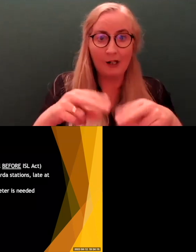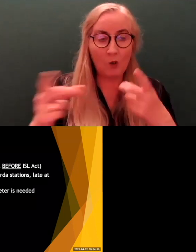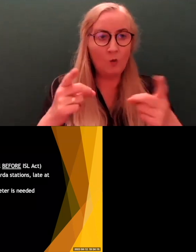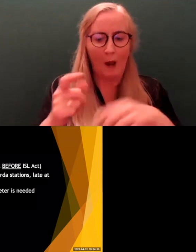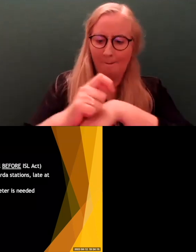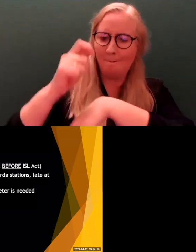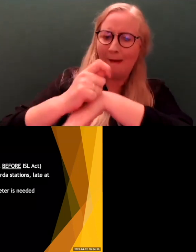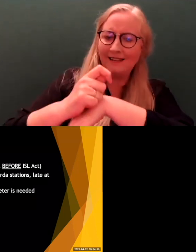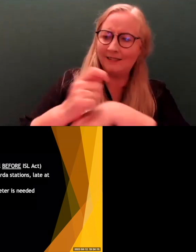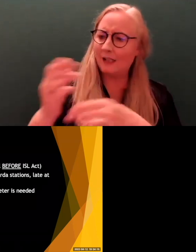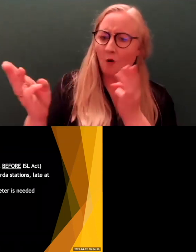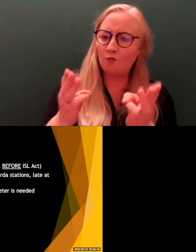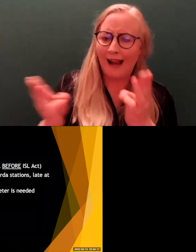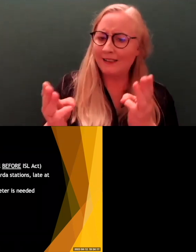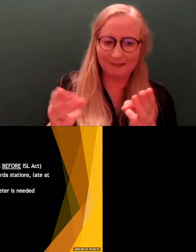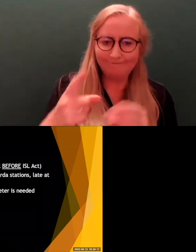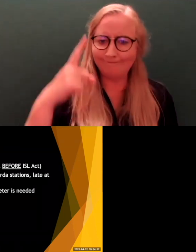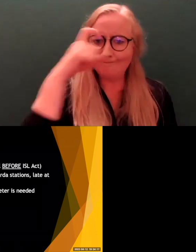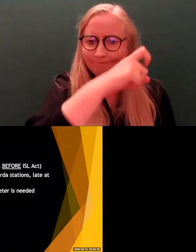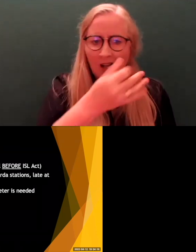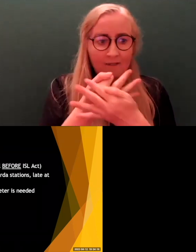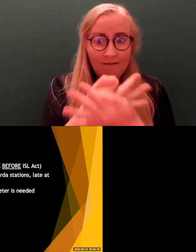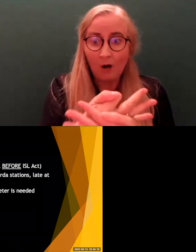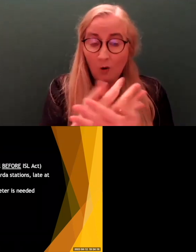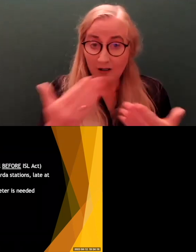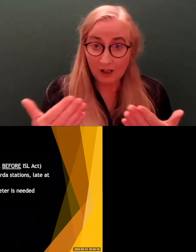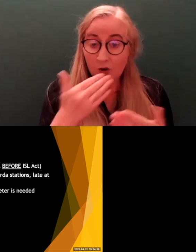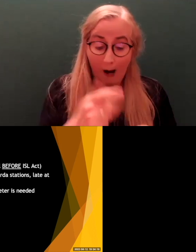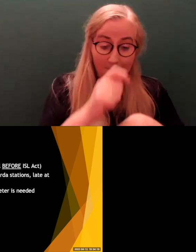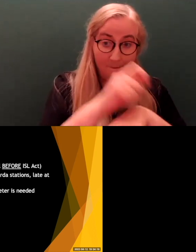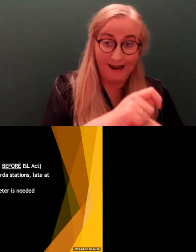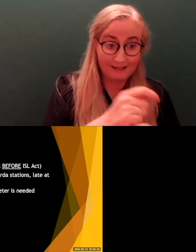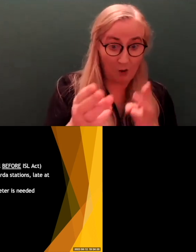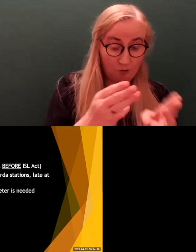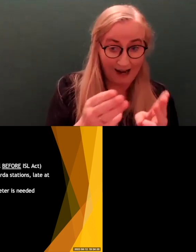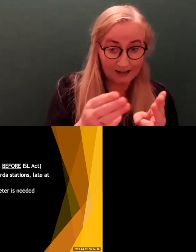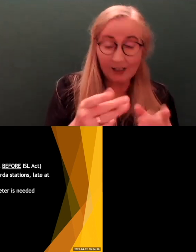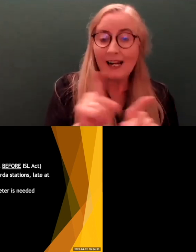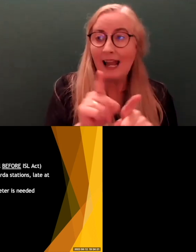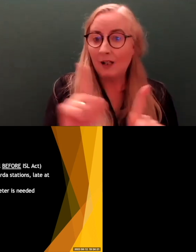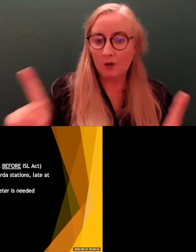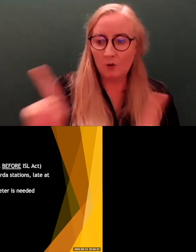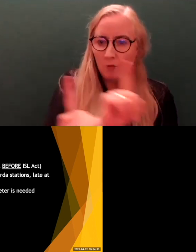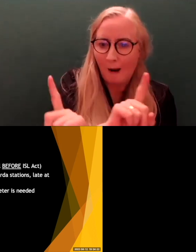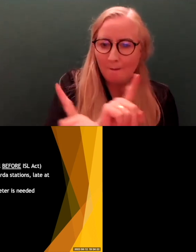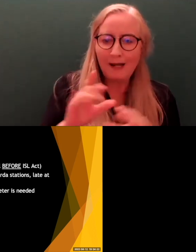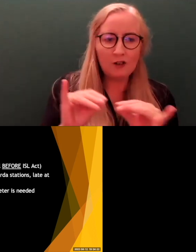practices very often are slipping. know, best practices around swapping over interpreters, around deaf interpreters,